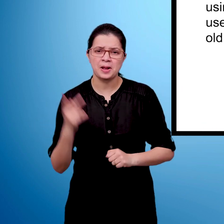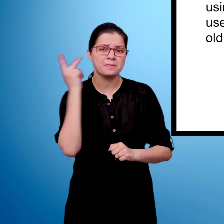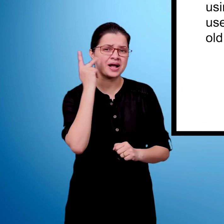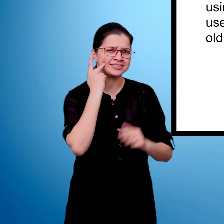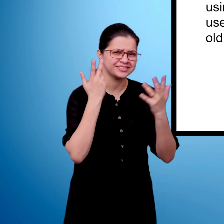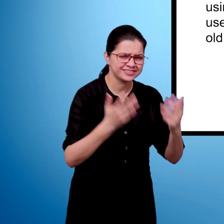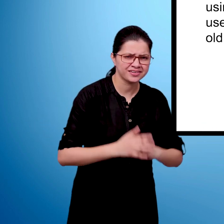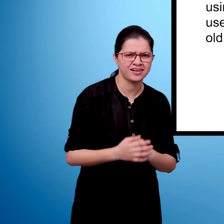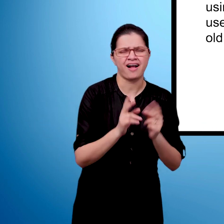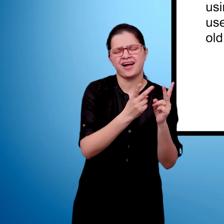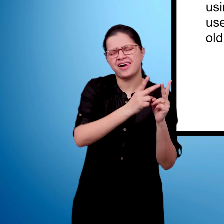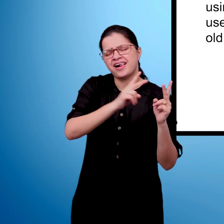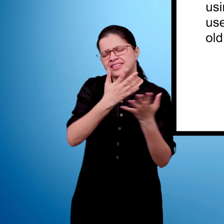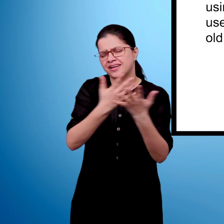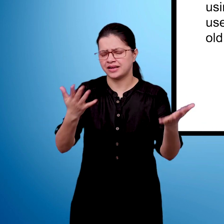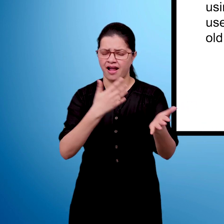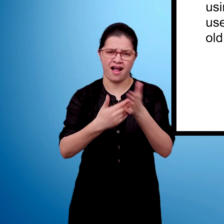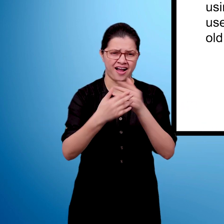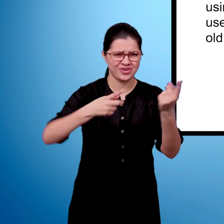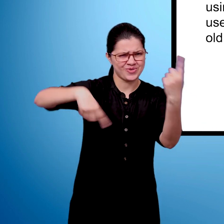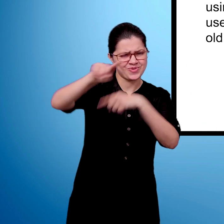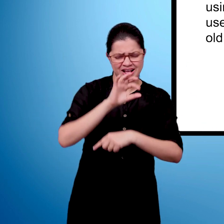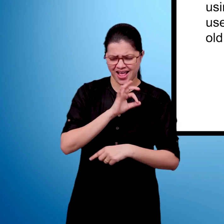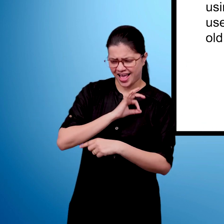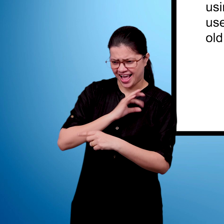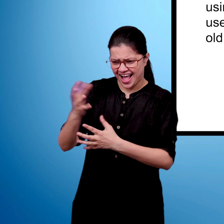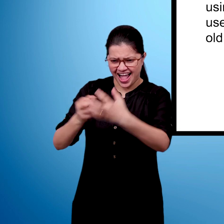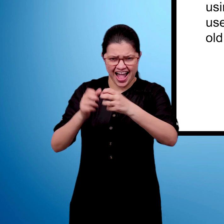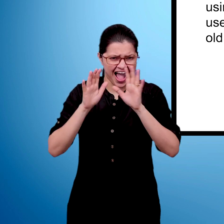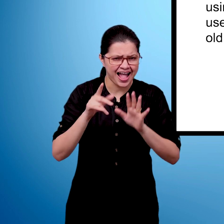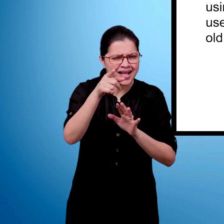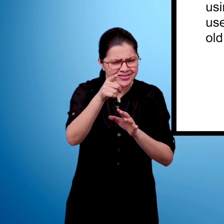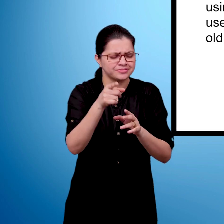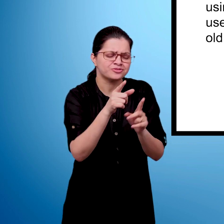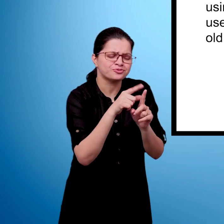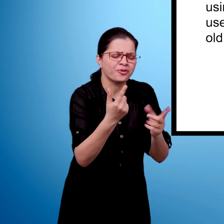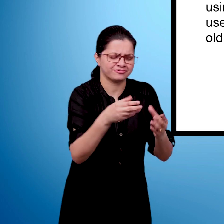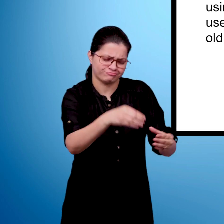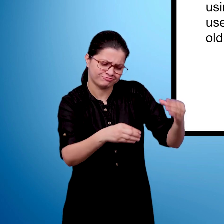bus, or anything you like using different objects you can find around you.